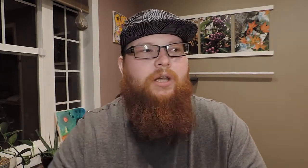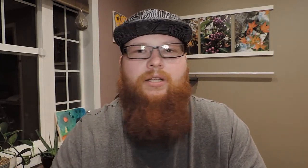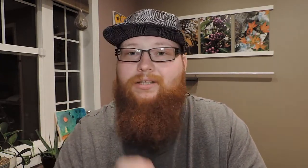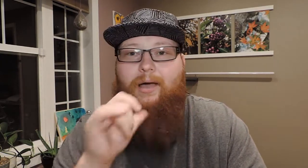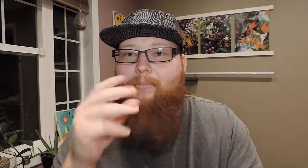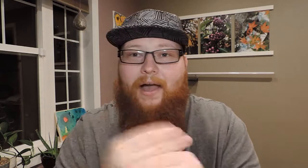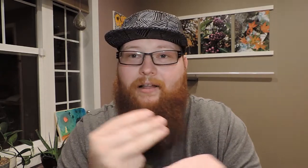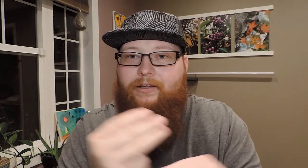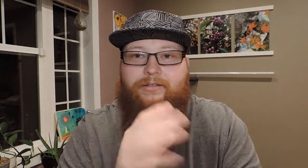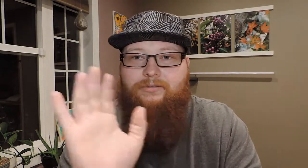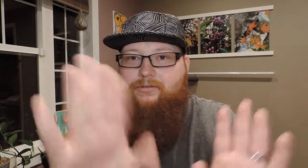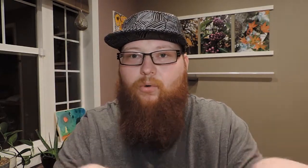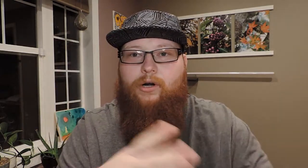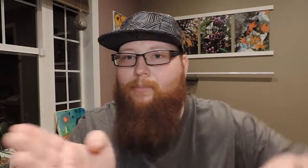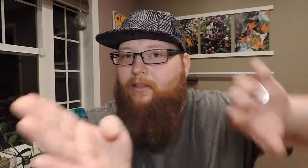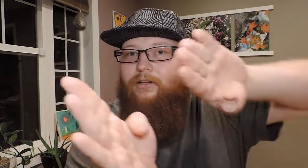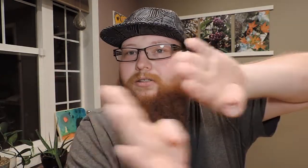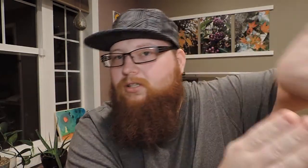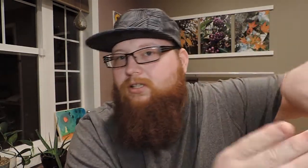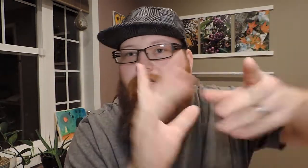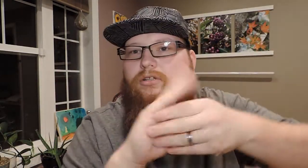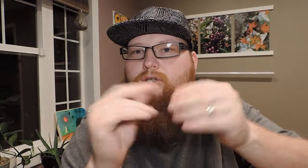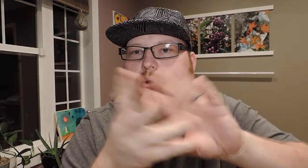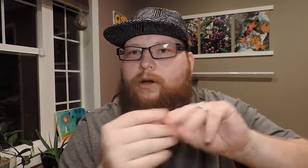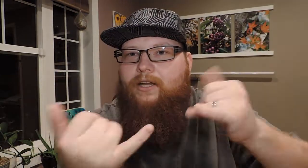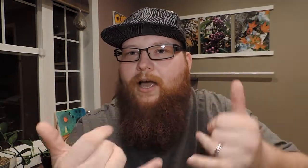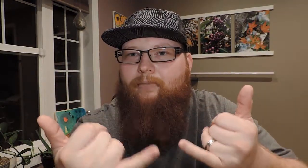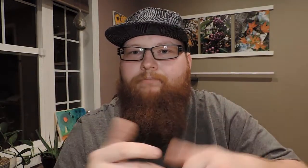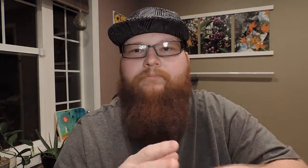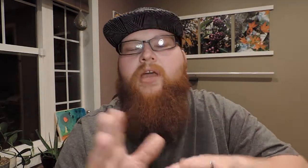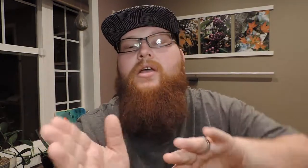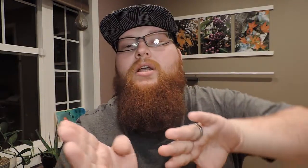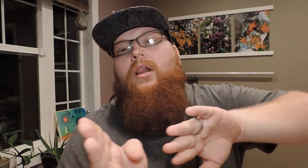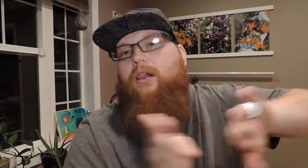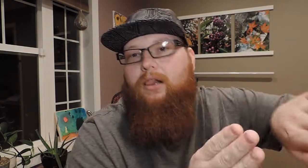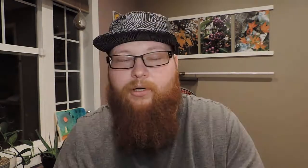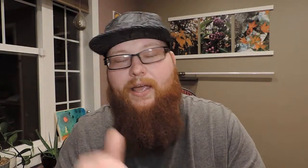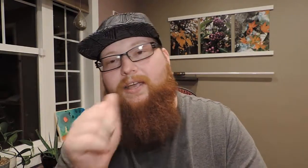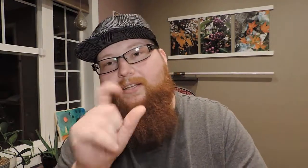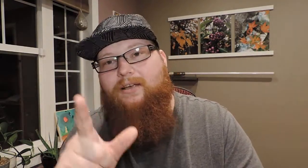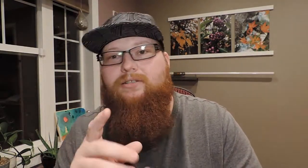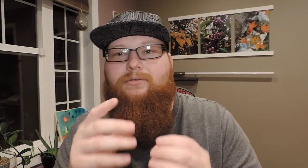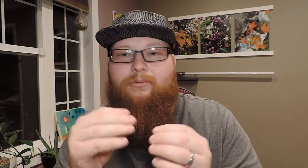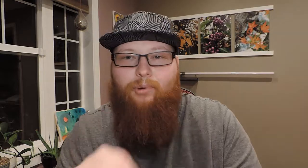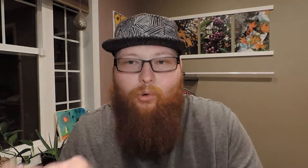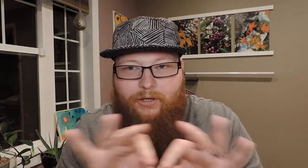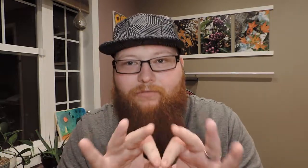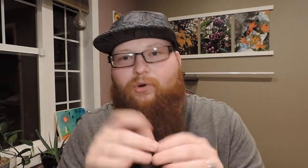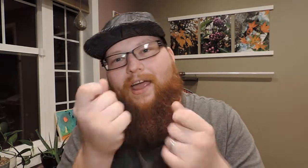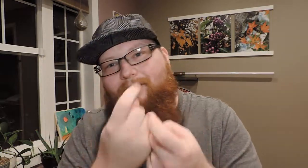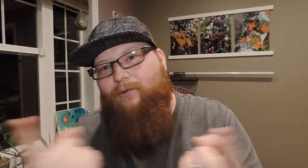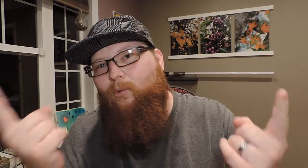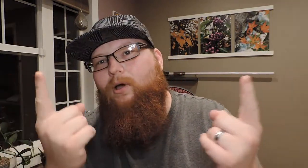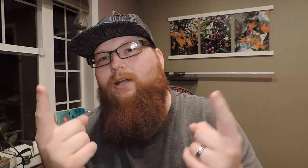It's not math. Don't worry about it. This is story time. ASL is important for everyone.